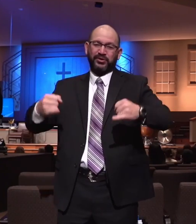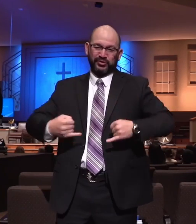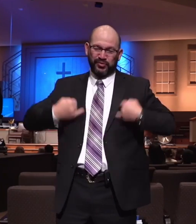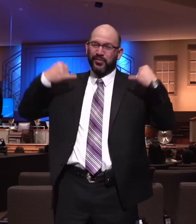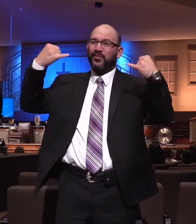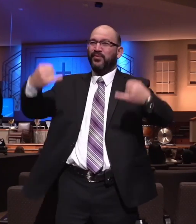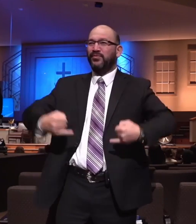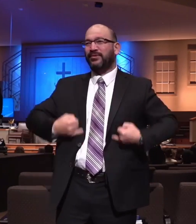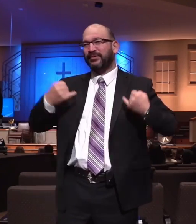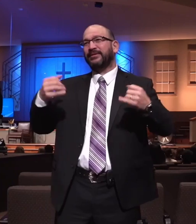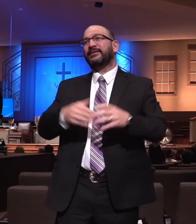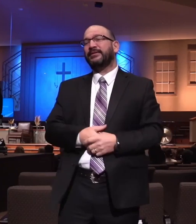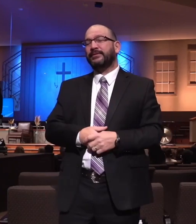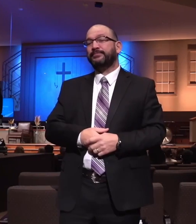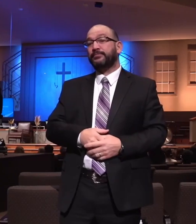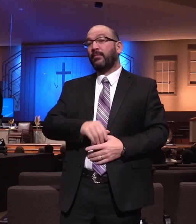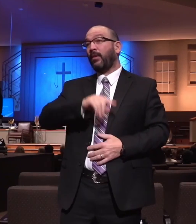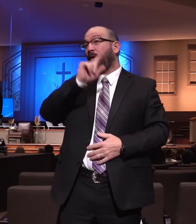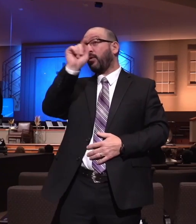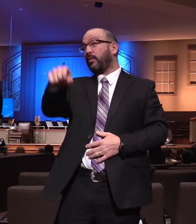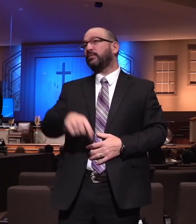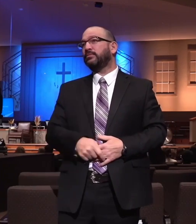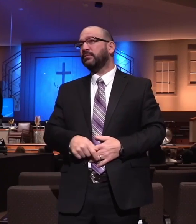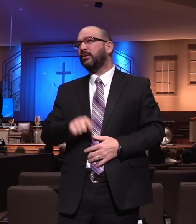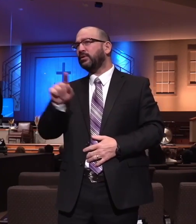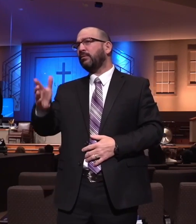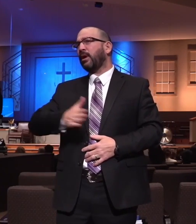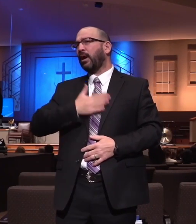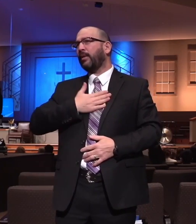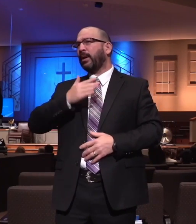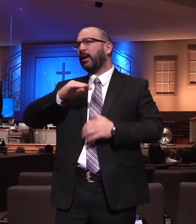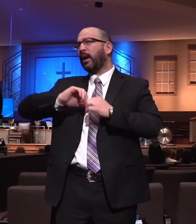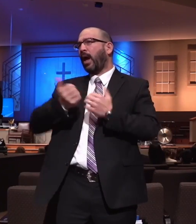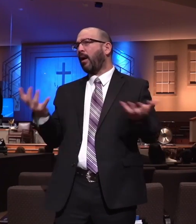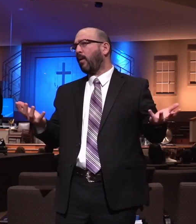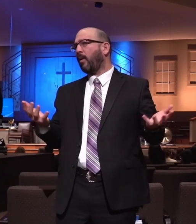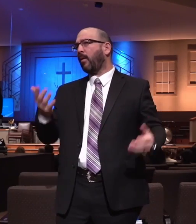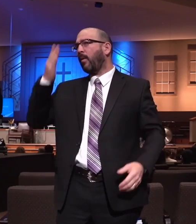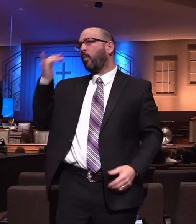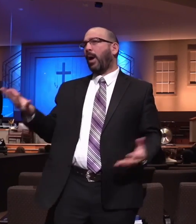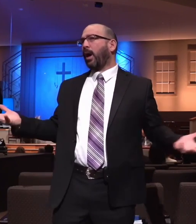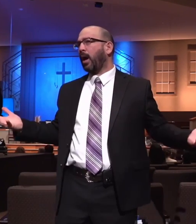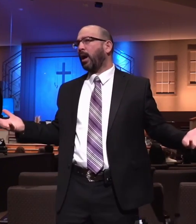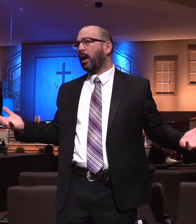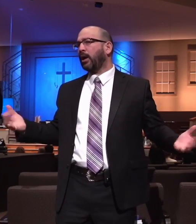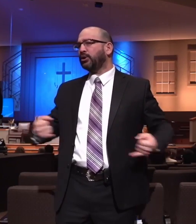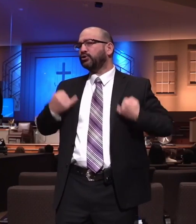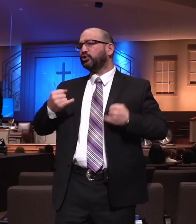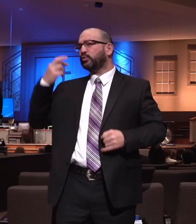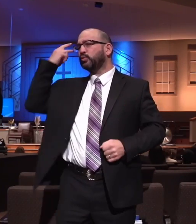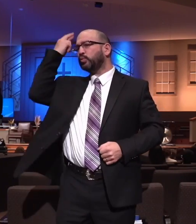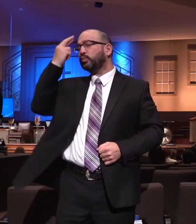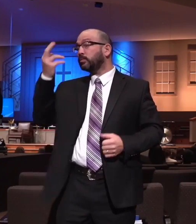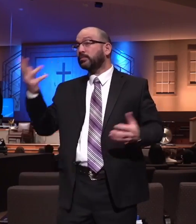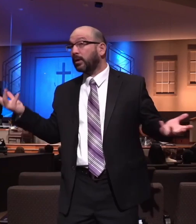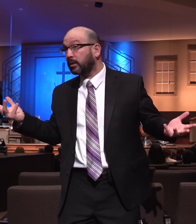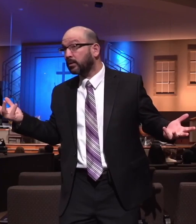rejoicing. Let me ask you a question tonight. What makes you happy? What makes you rejoice? I'm here to say that